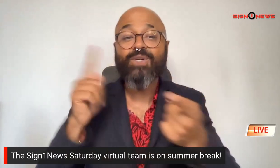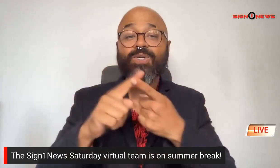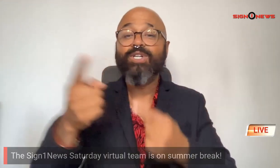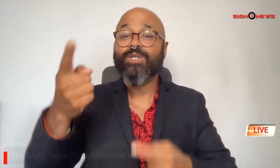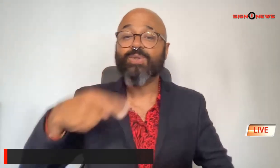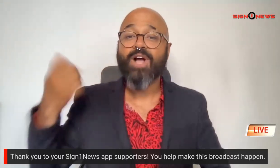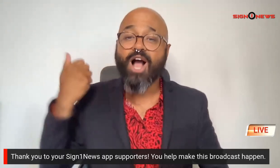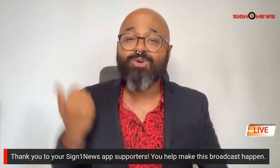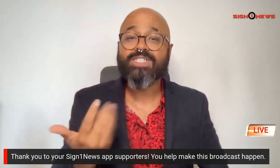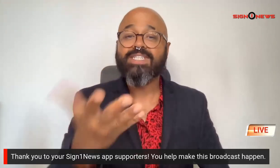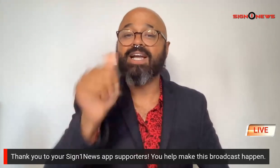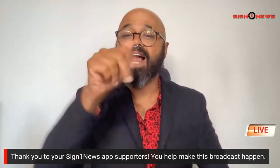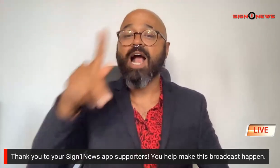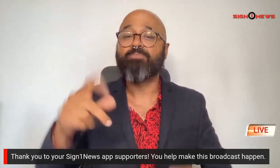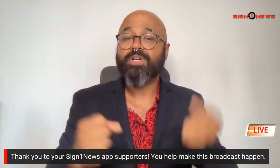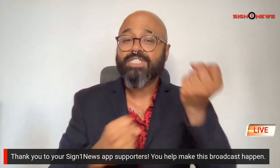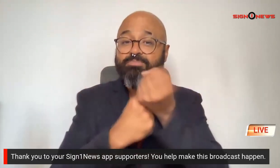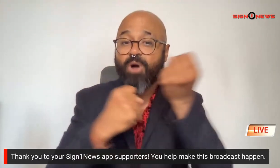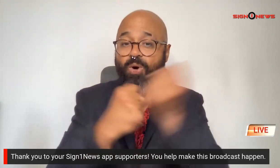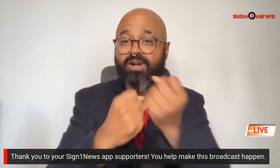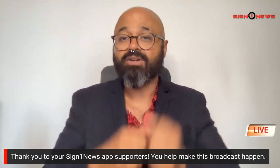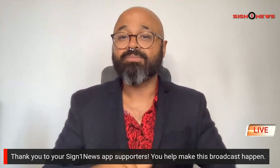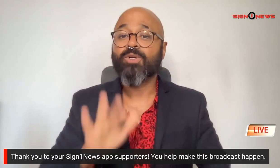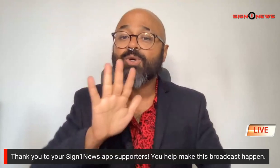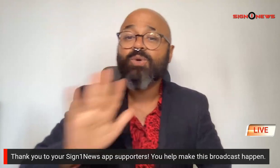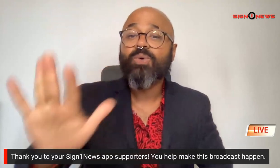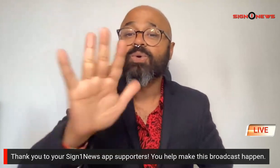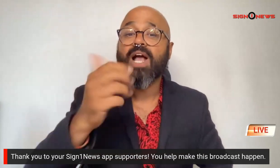app supporters you help make this broadcast happen